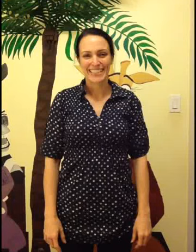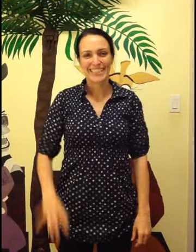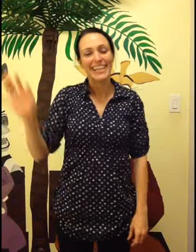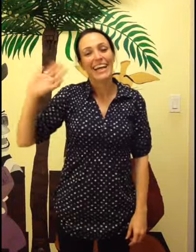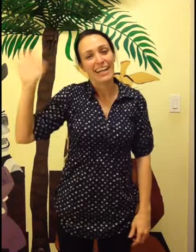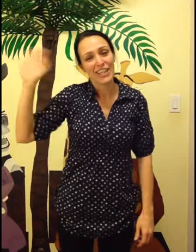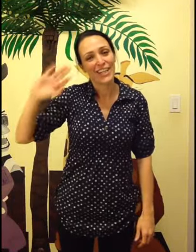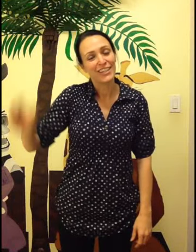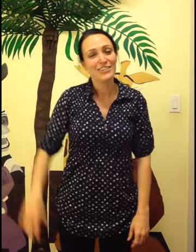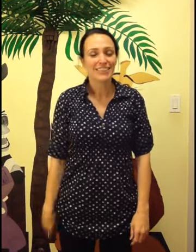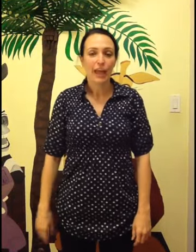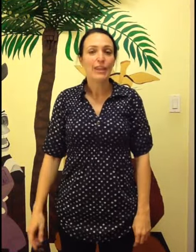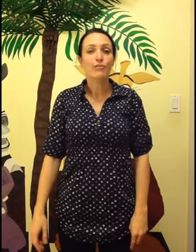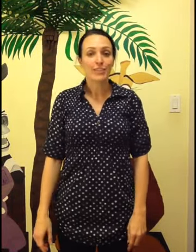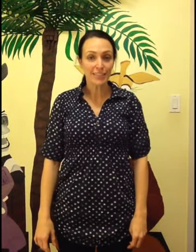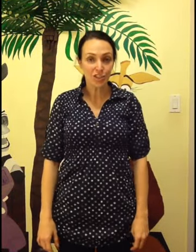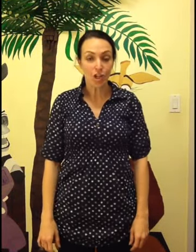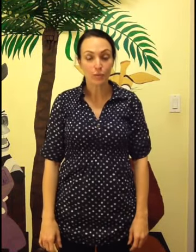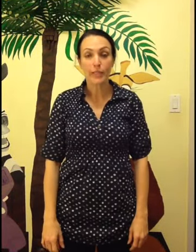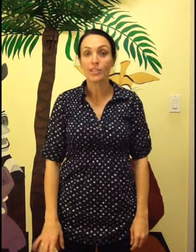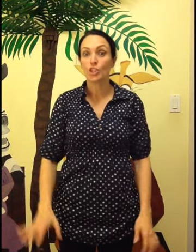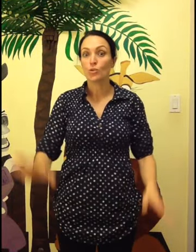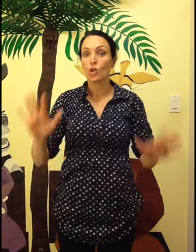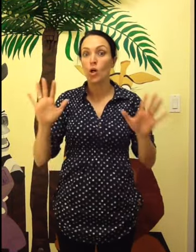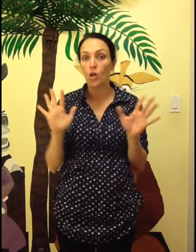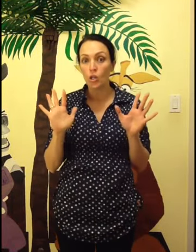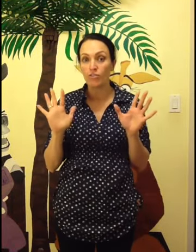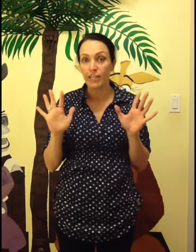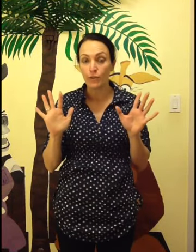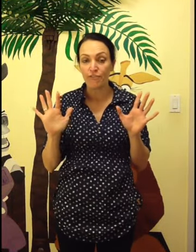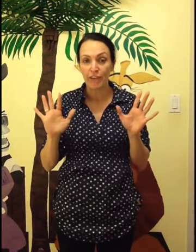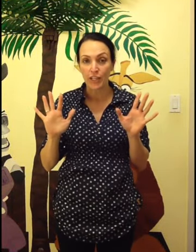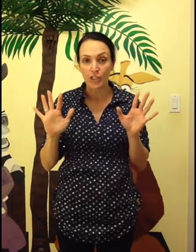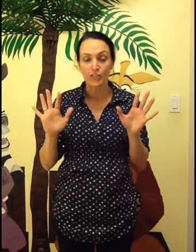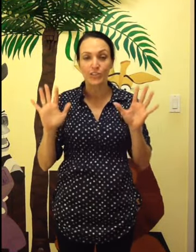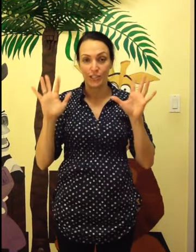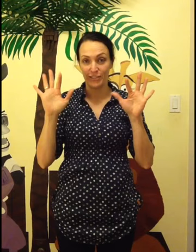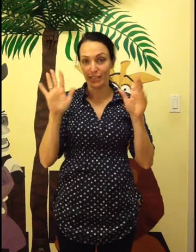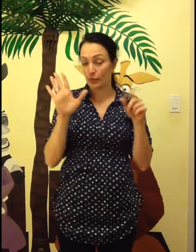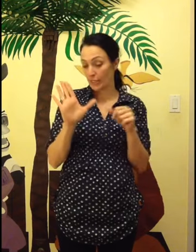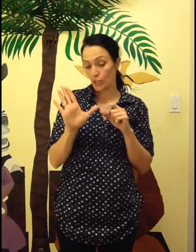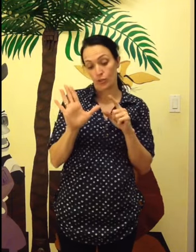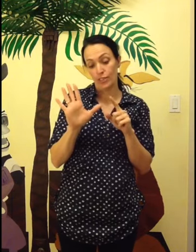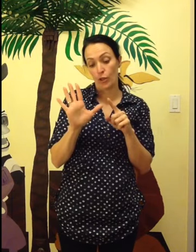hi there now for this song we're gonna use all of our fingers all right we're gonna use the